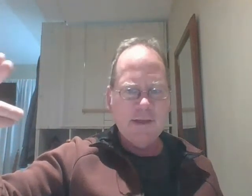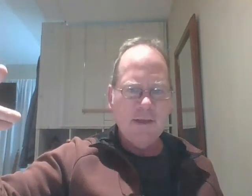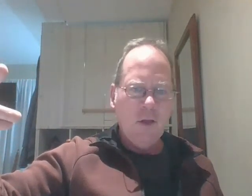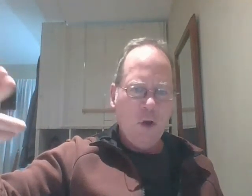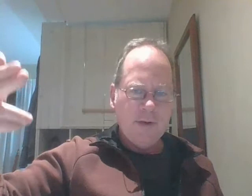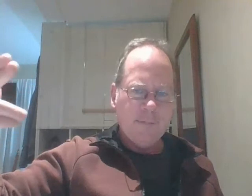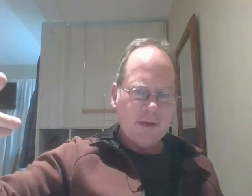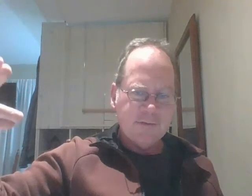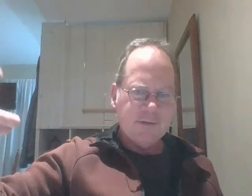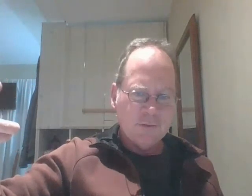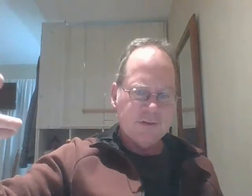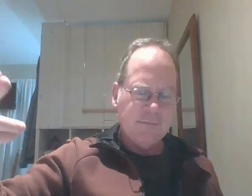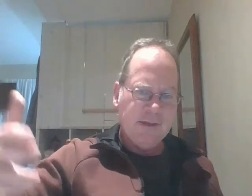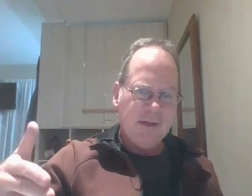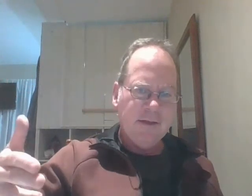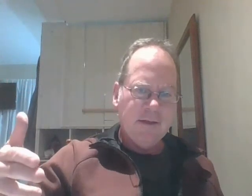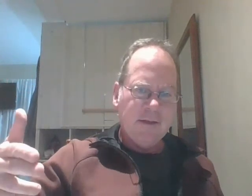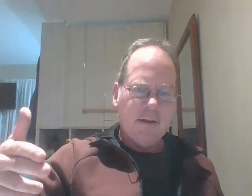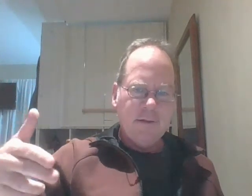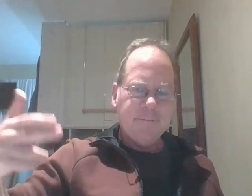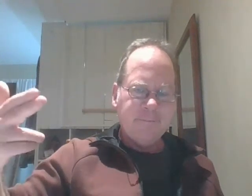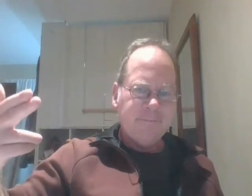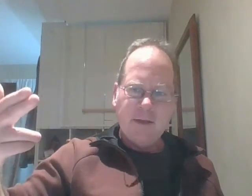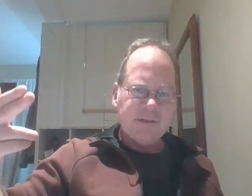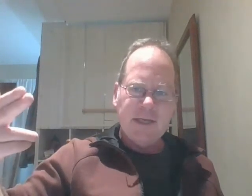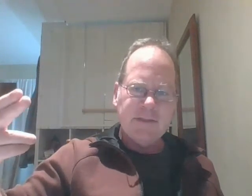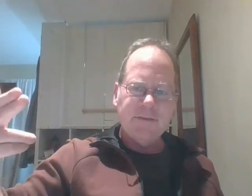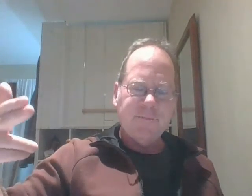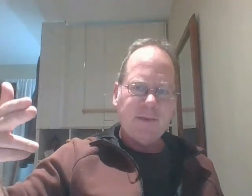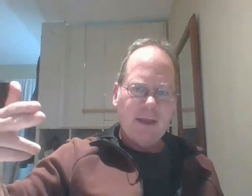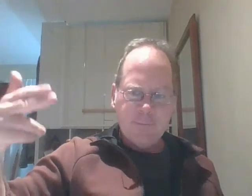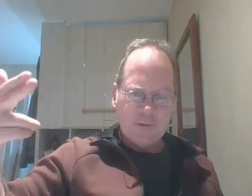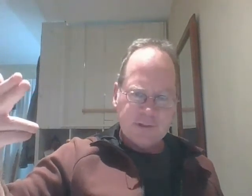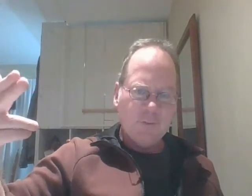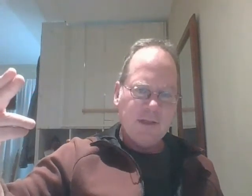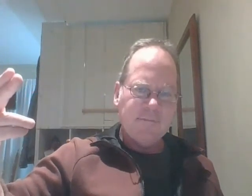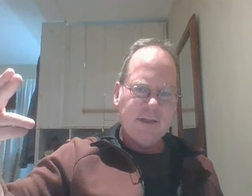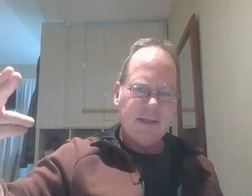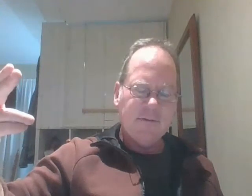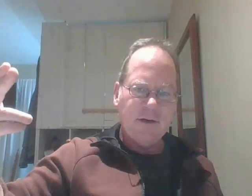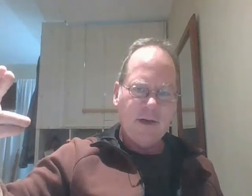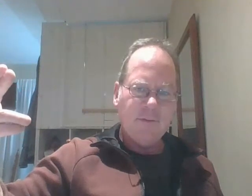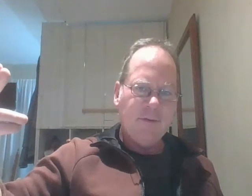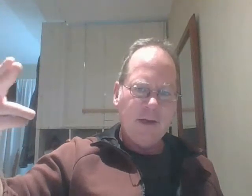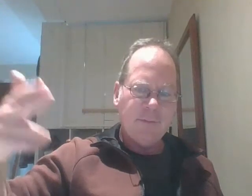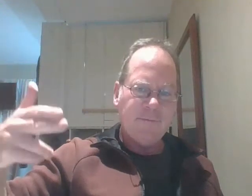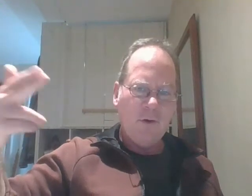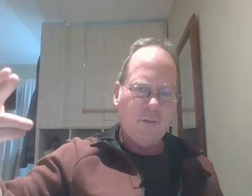opened up their country to tourism but that could change i personally wouldn't live in the kingdom there i would i would prefer all mine